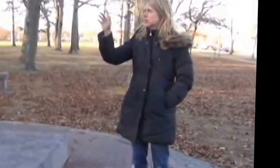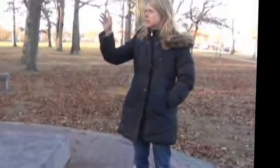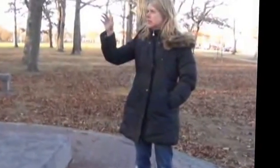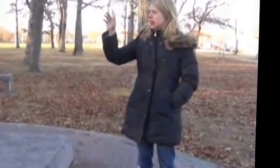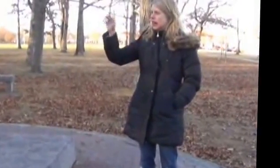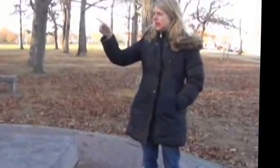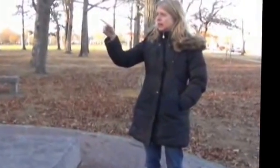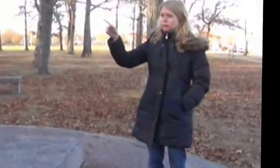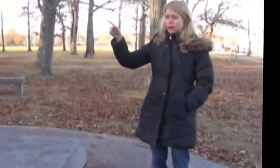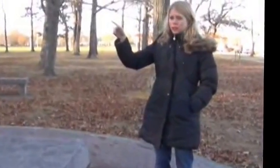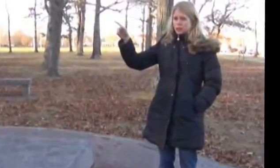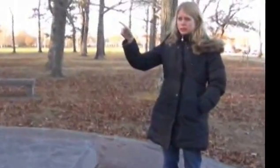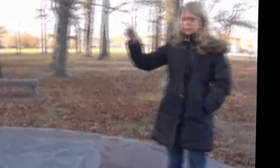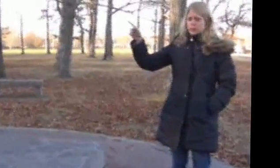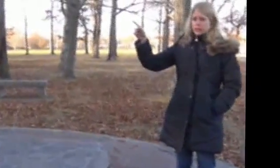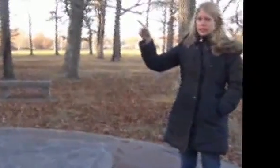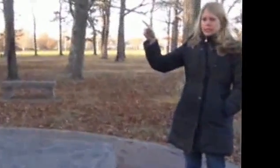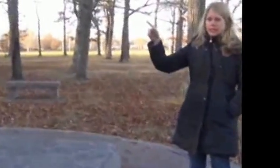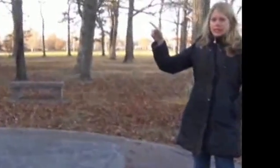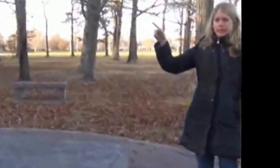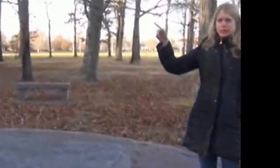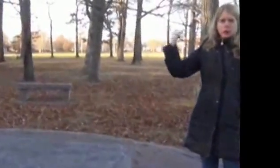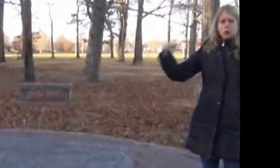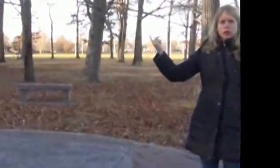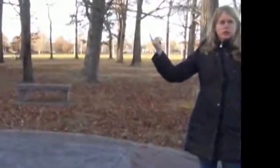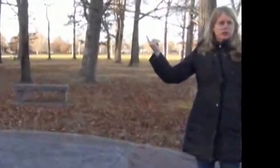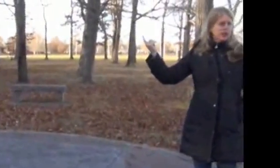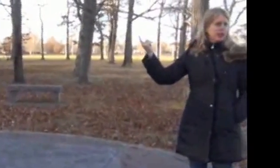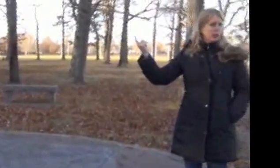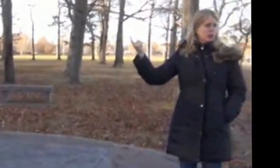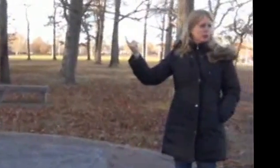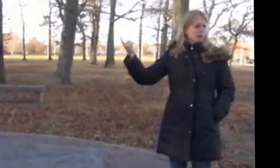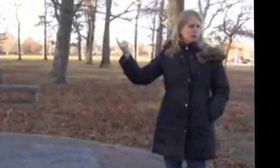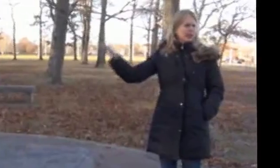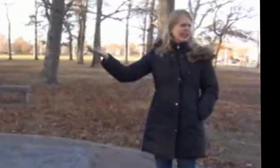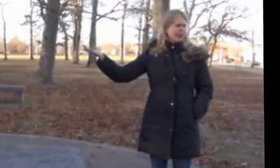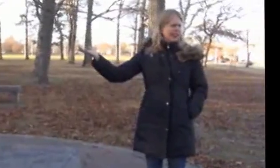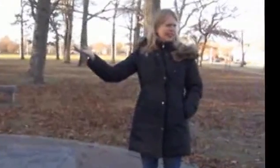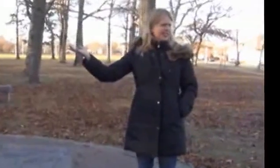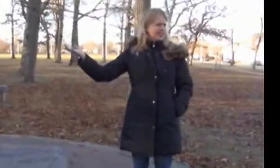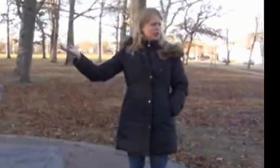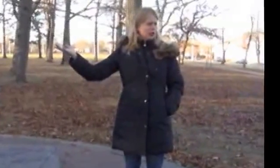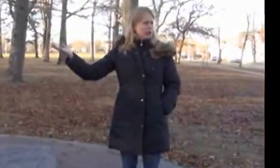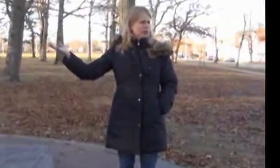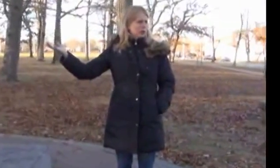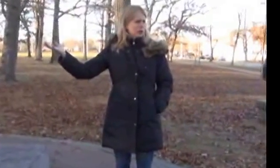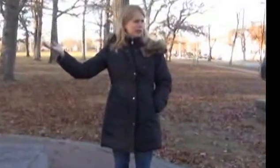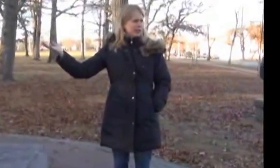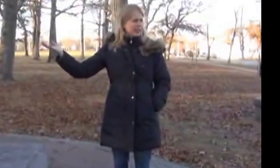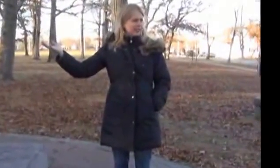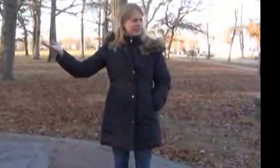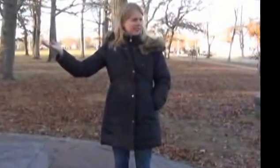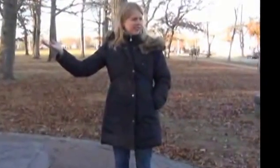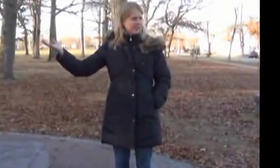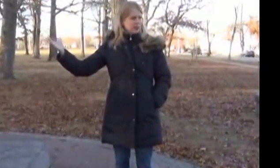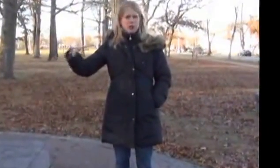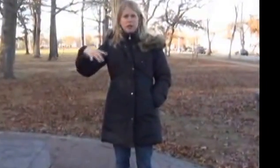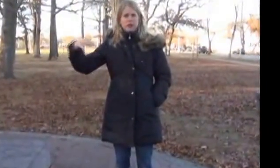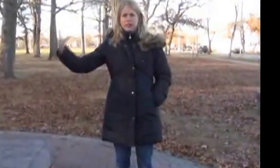And I got involved. And then, of course, you know, Rick, Eric, and I didn't charge them to do anything either. So everything,